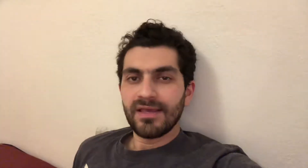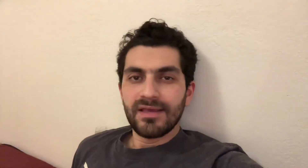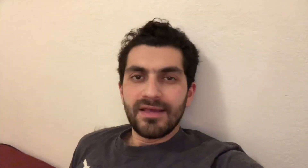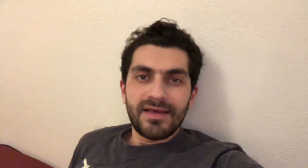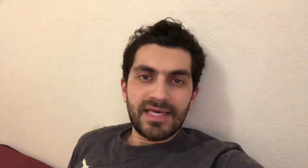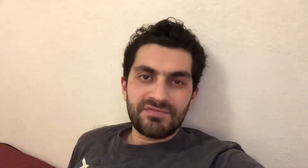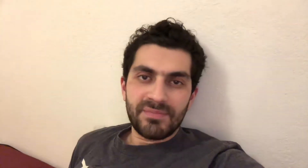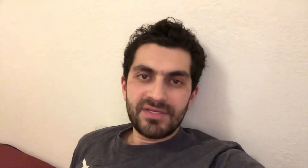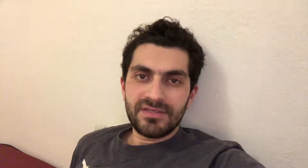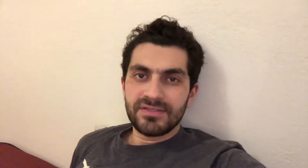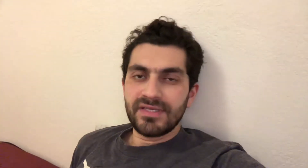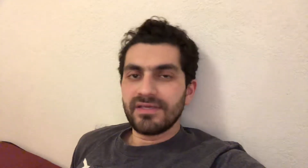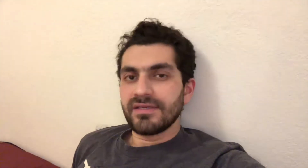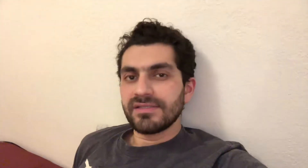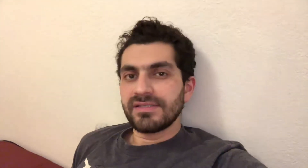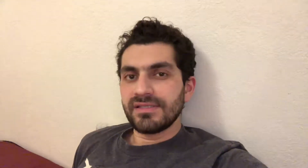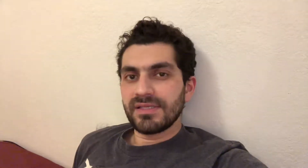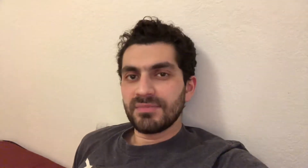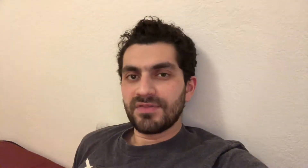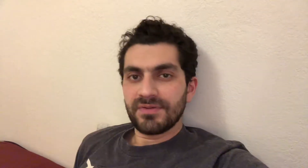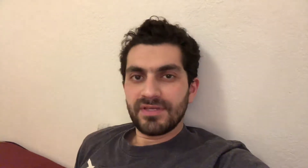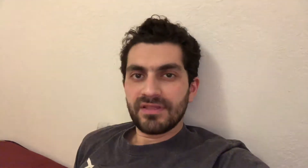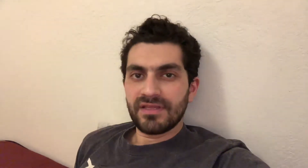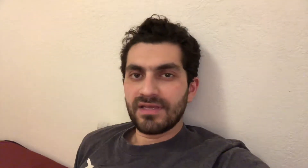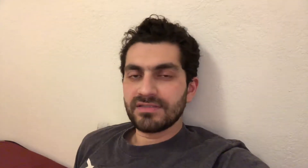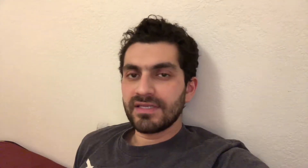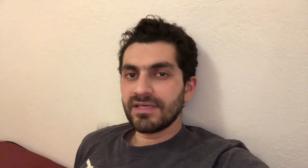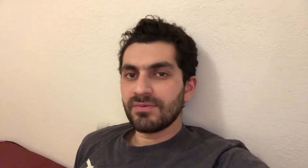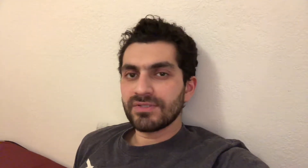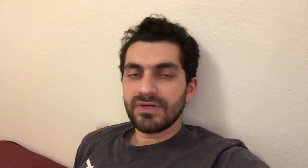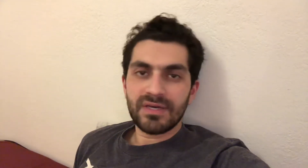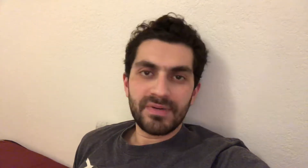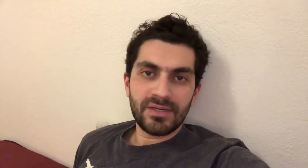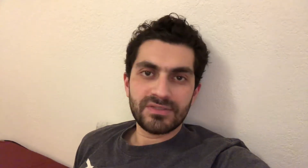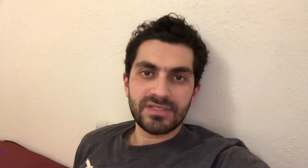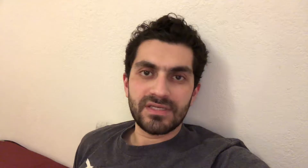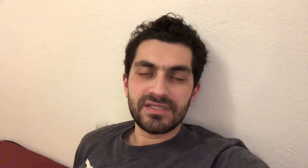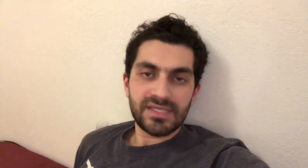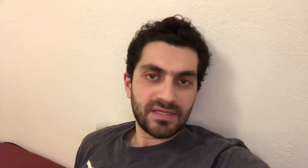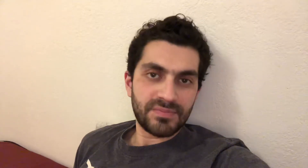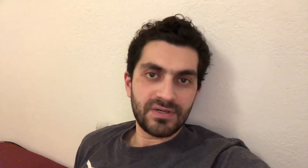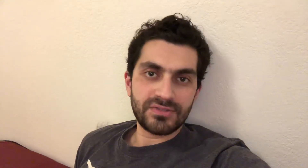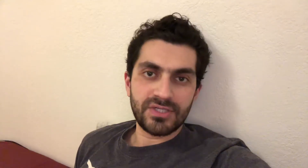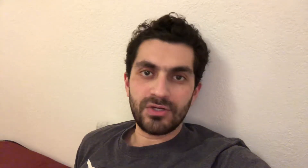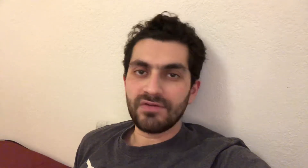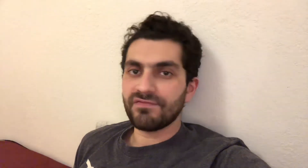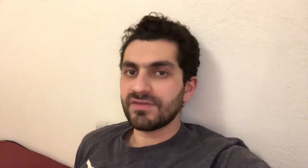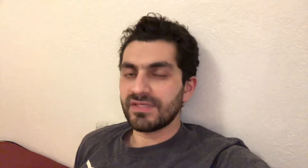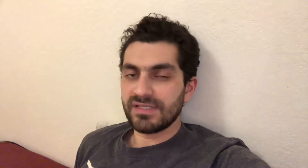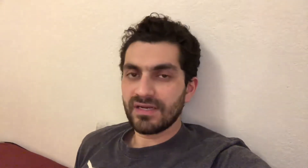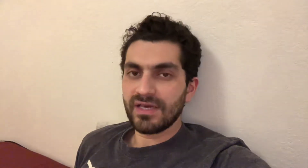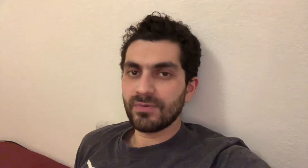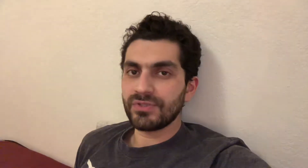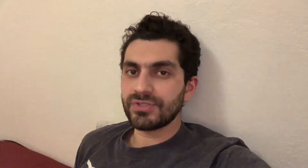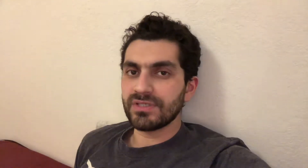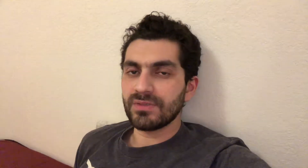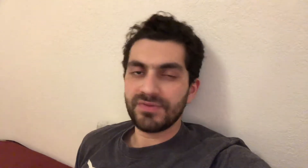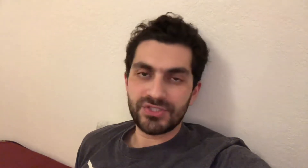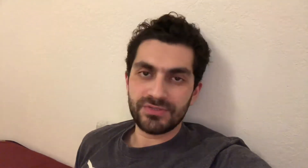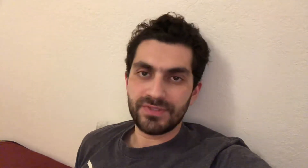Hi everybody, today is December 30th and today I want to talk about the second part of the sign language with children.